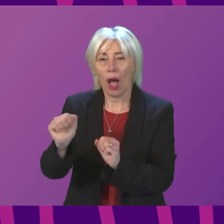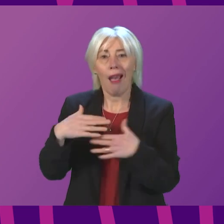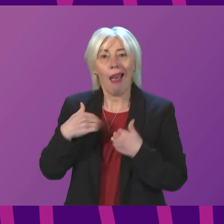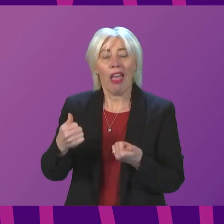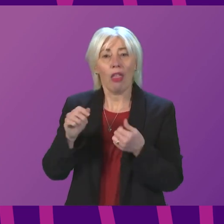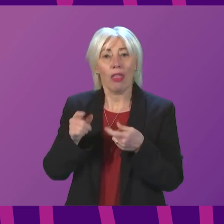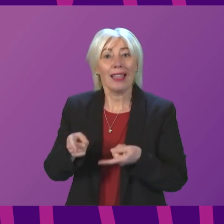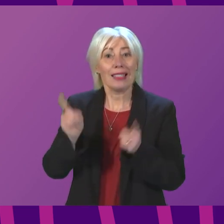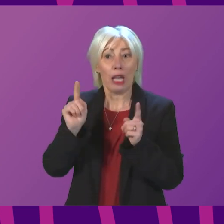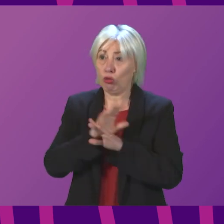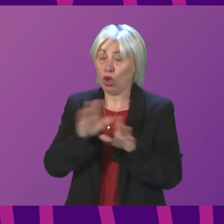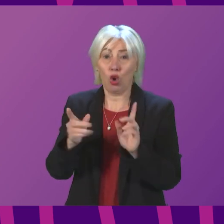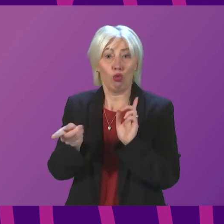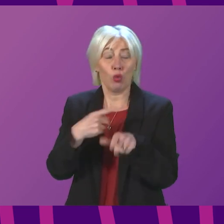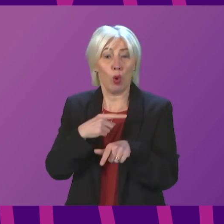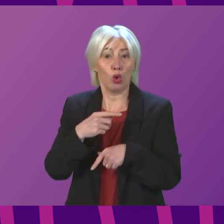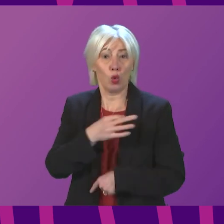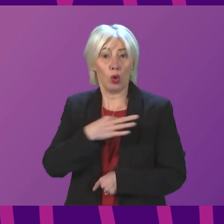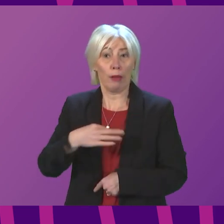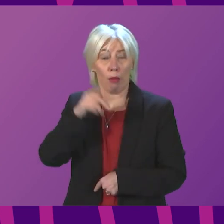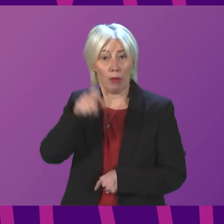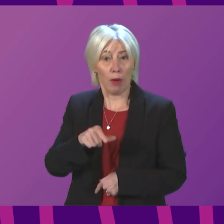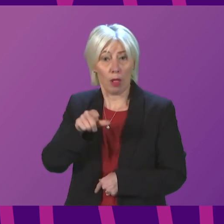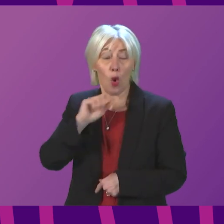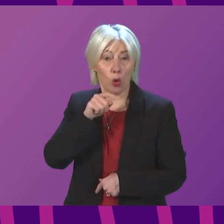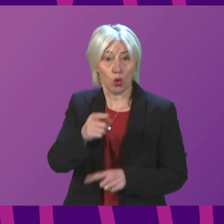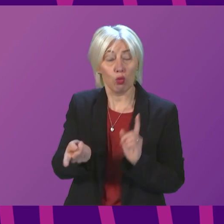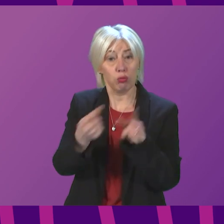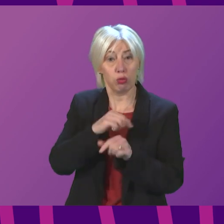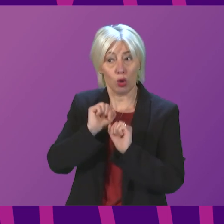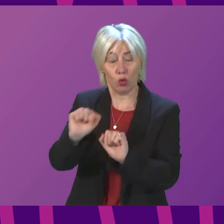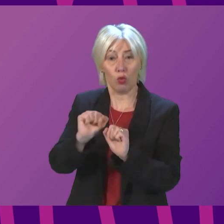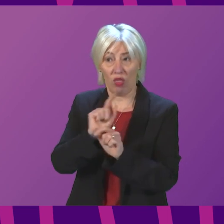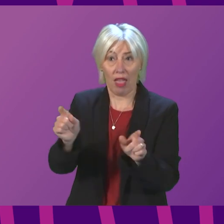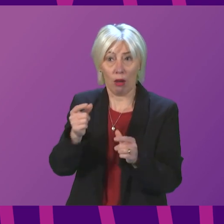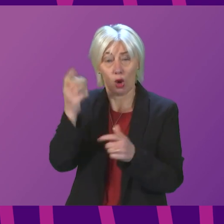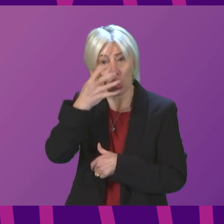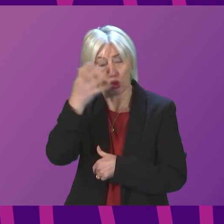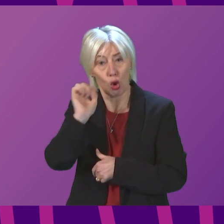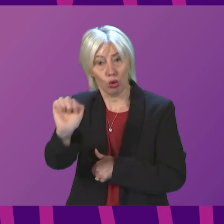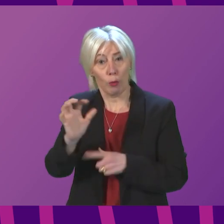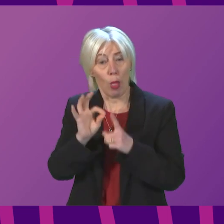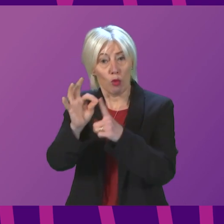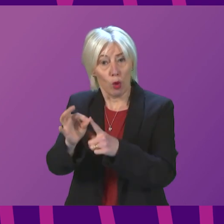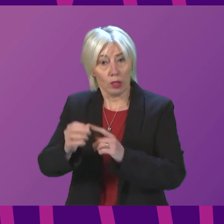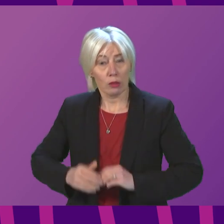has not responded to the clinicians on the front line, will she address their concerns about these proposals? First Minister.